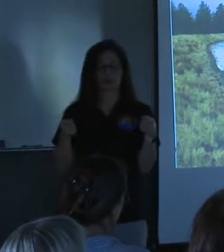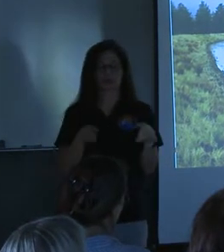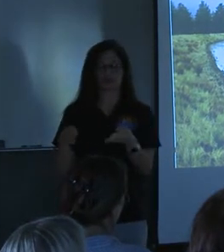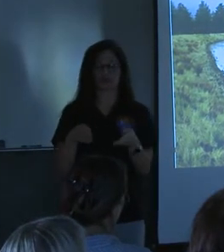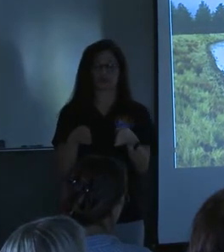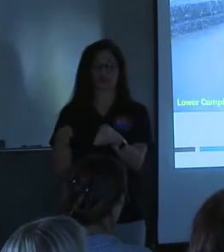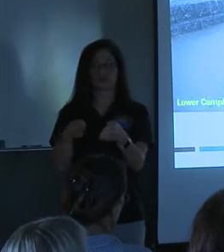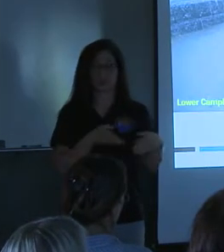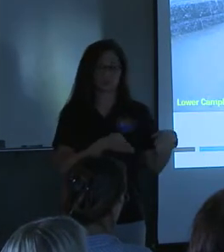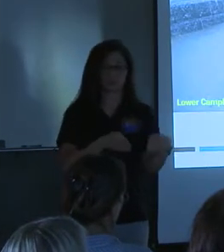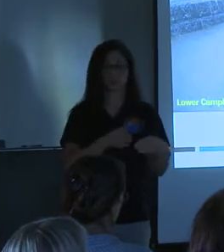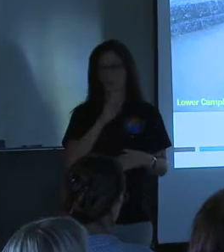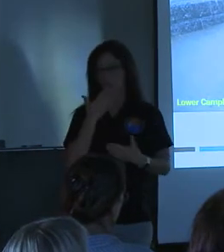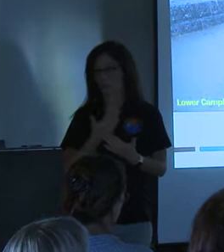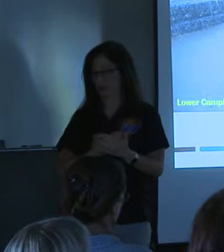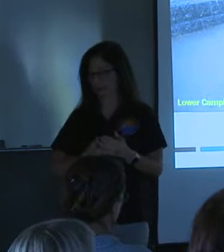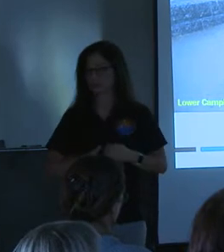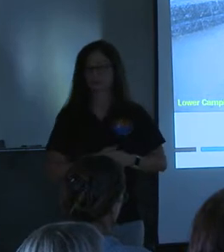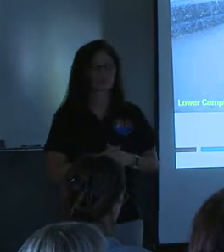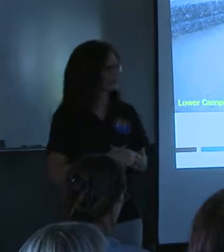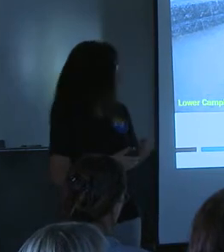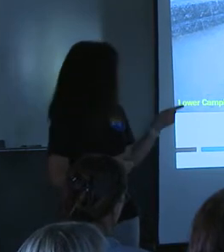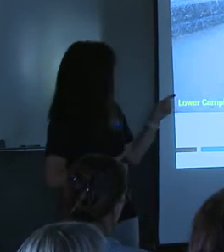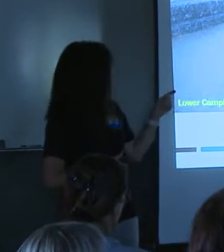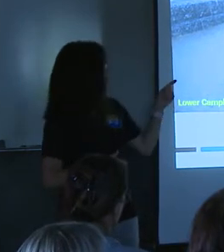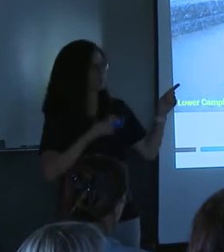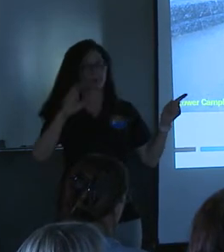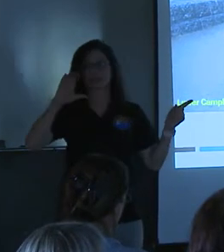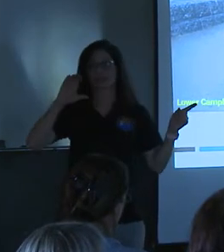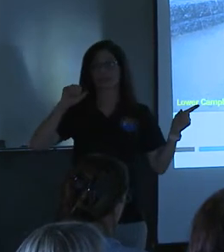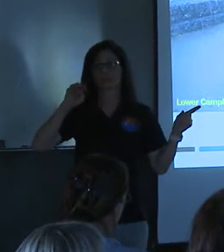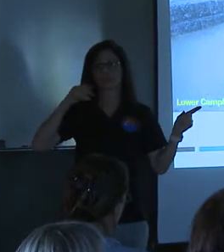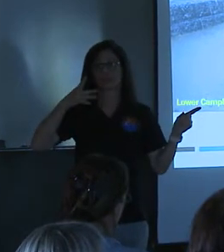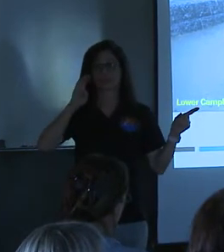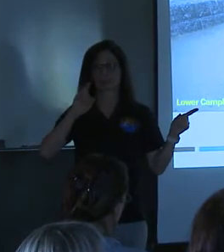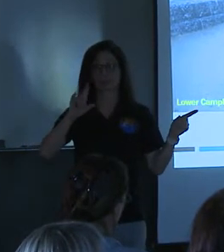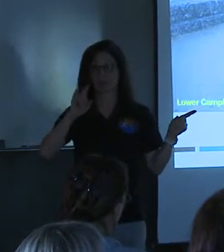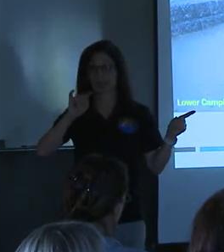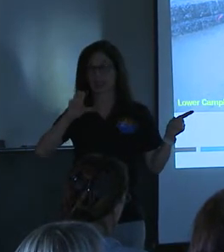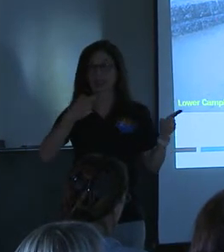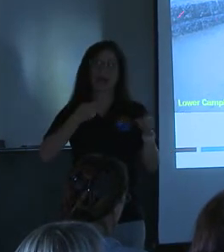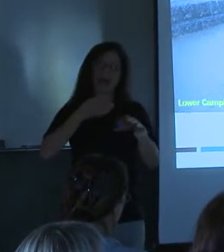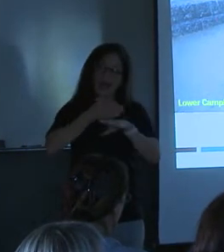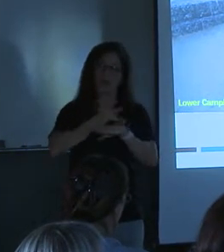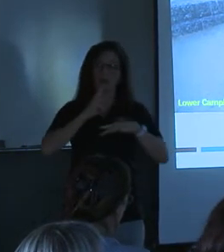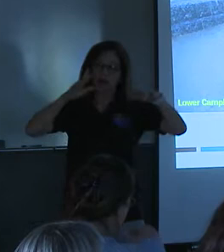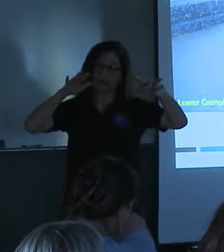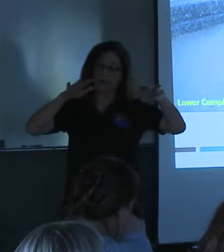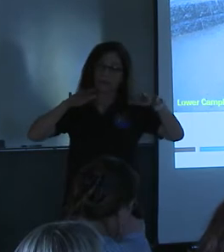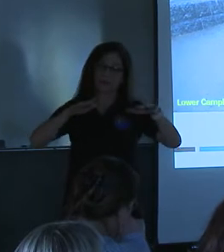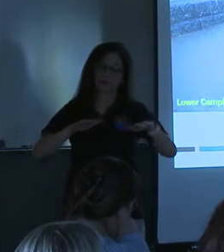functioned, uh, pretty well. This is the Campbell ditch after the storm has receded somewhat. Here we're looking downstream.